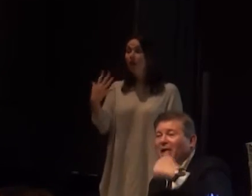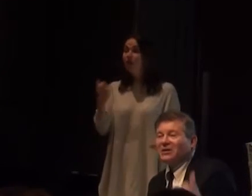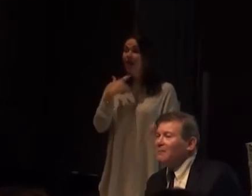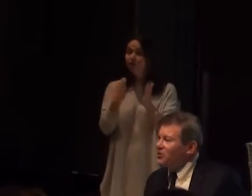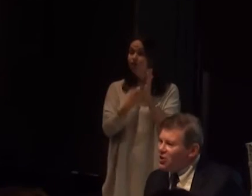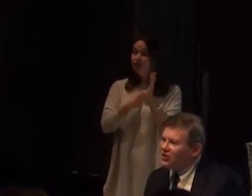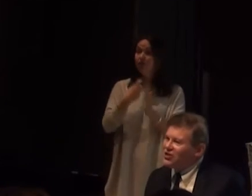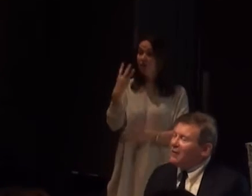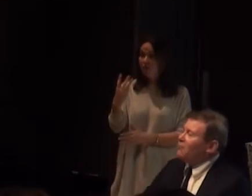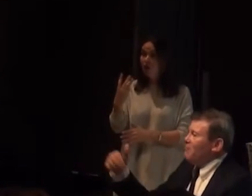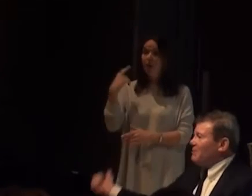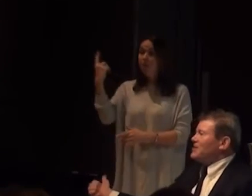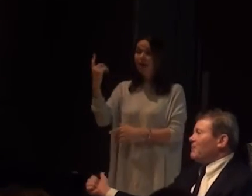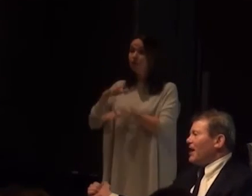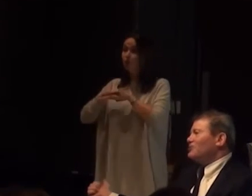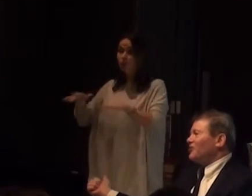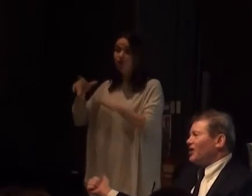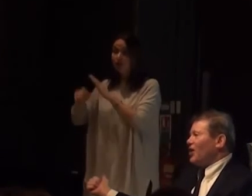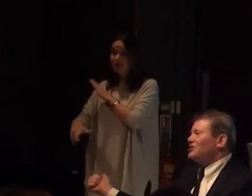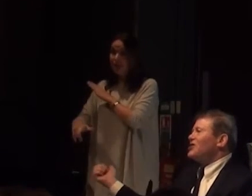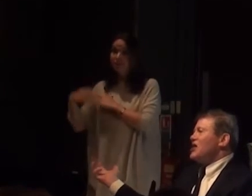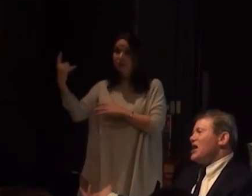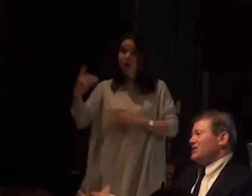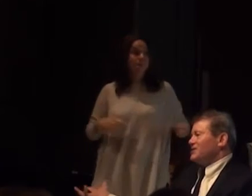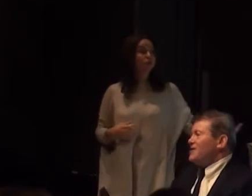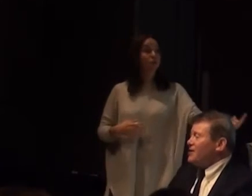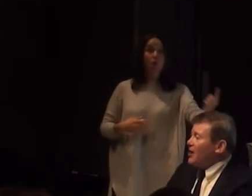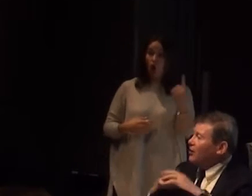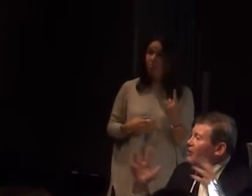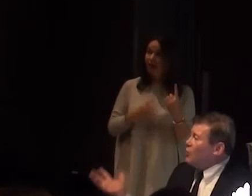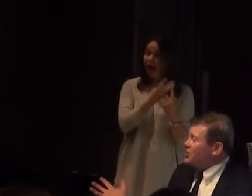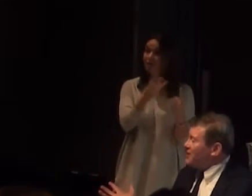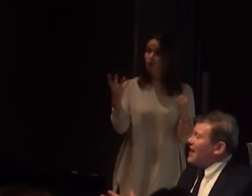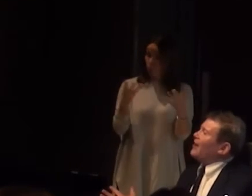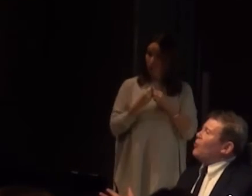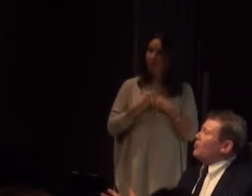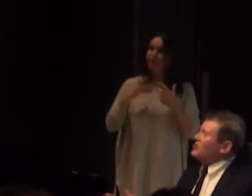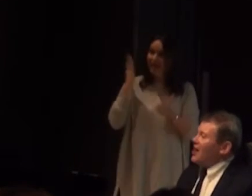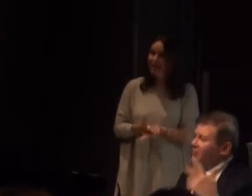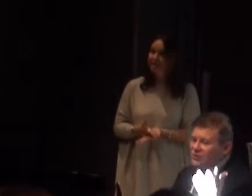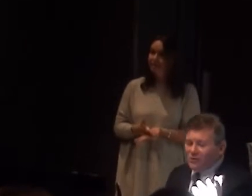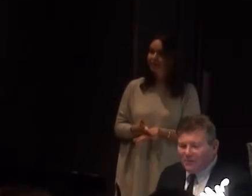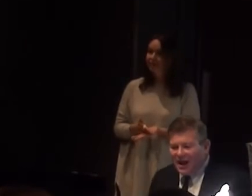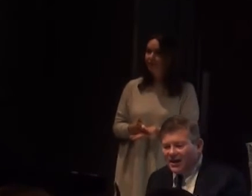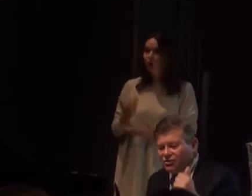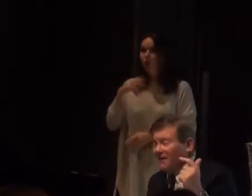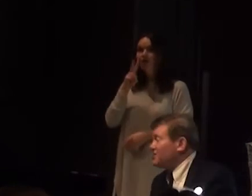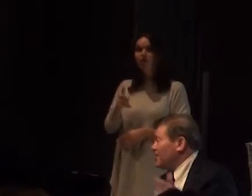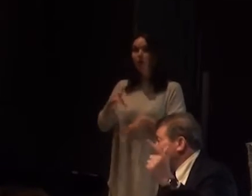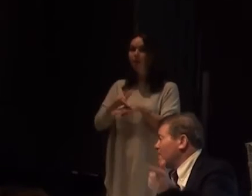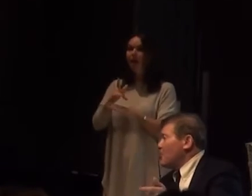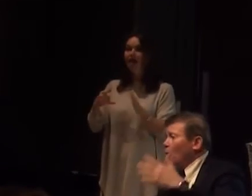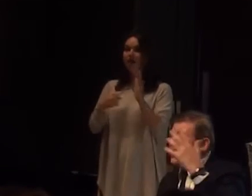III played by someone who's not disabled but maybe somebody else on the cast is? You know, we're doing that all the time. We saw a play